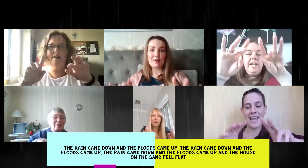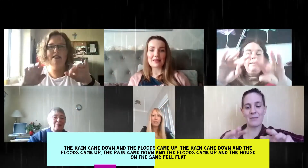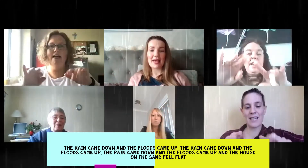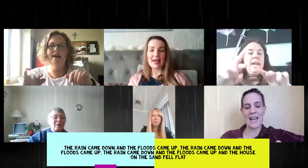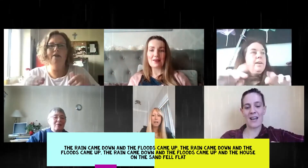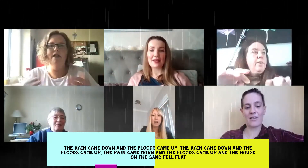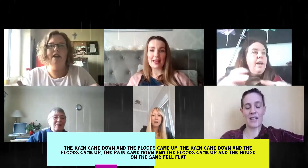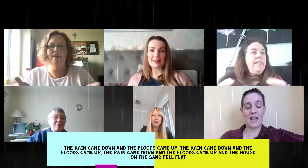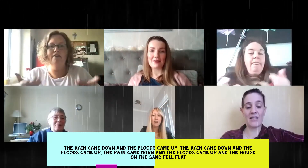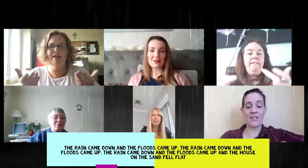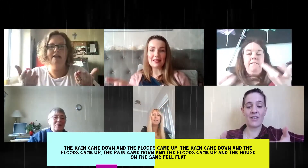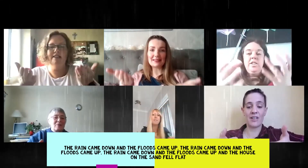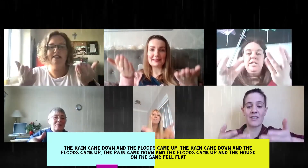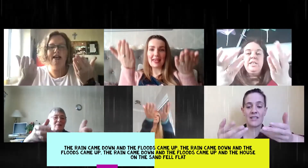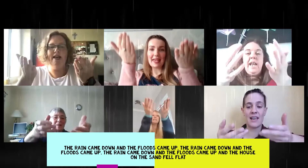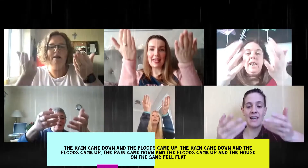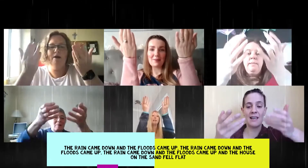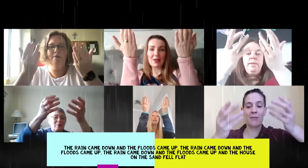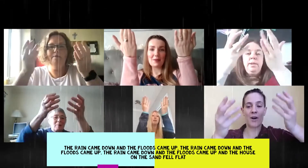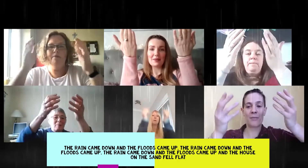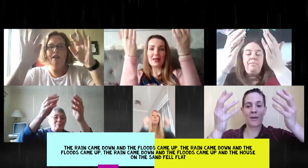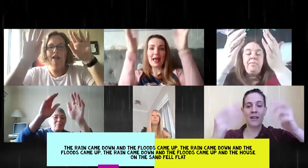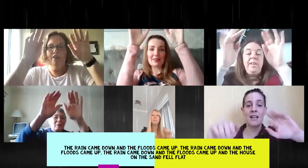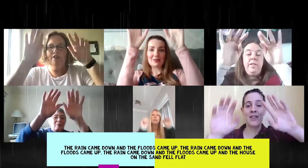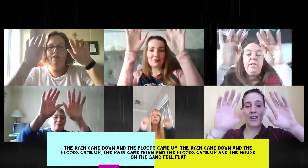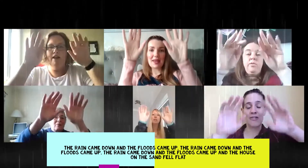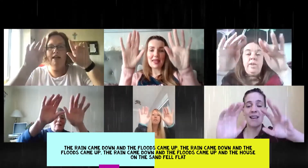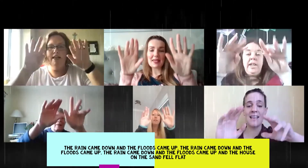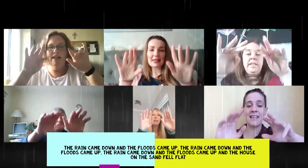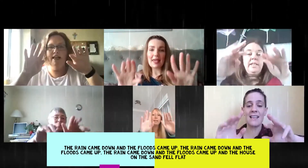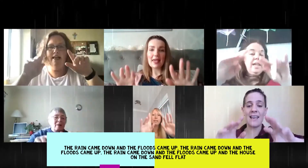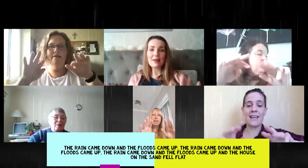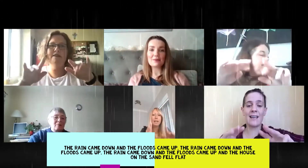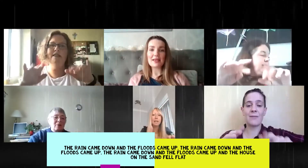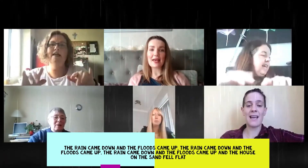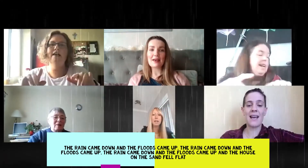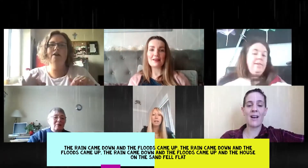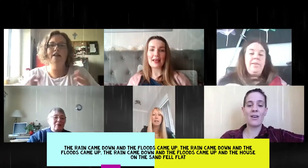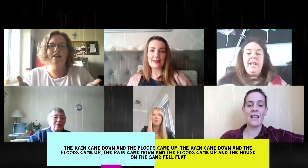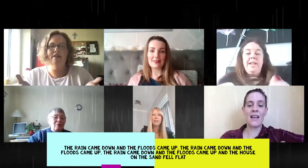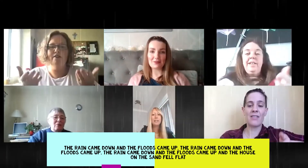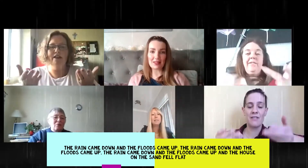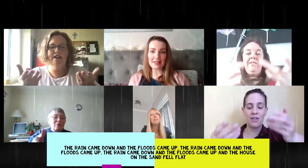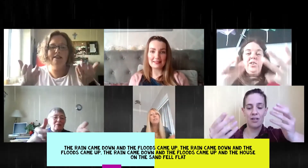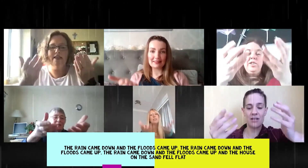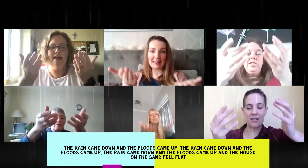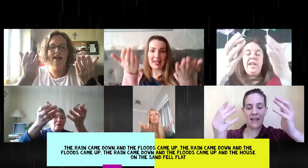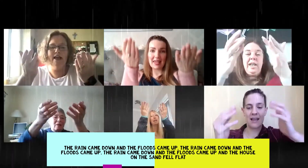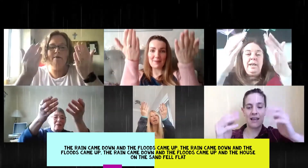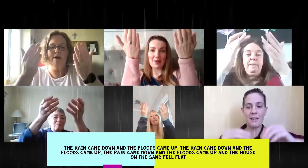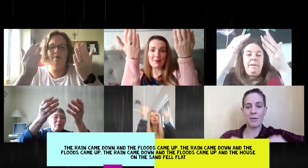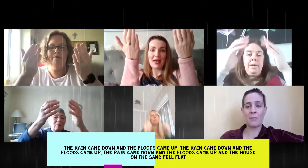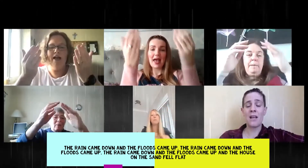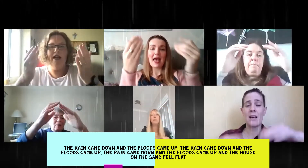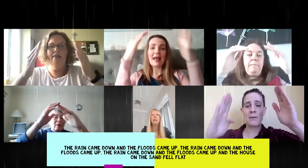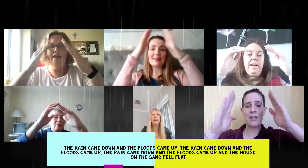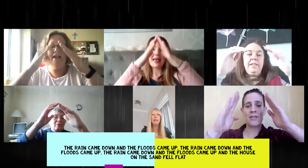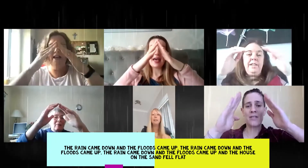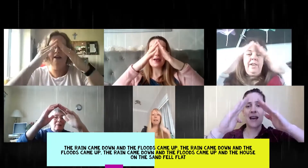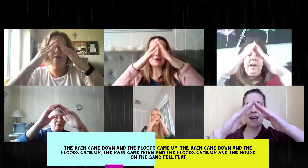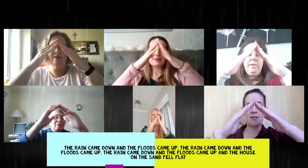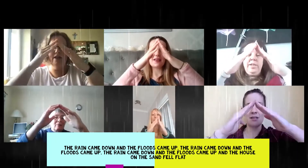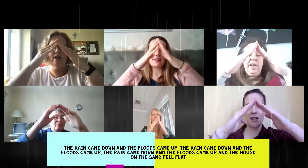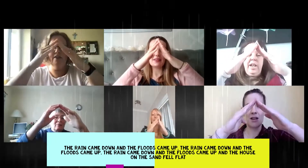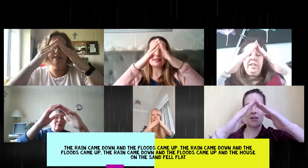came down and the clouds came up The rain came down and the clouds came up And